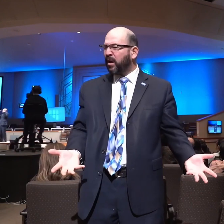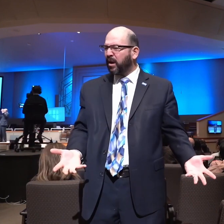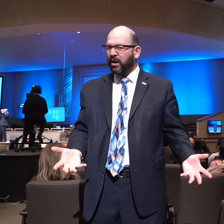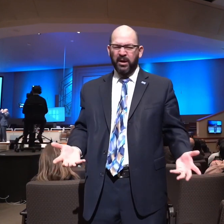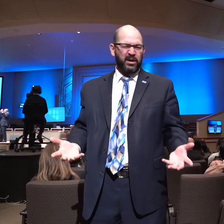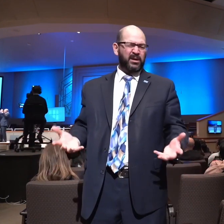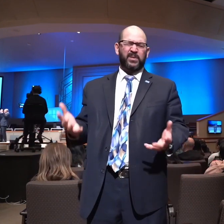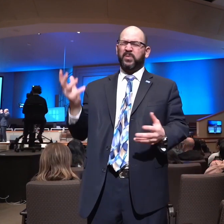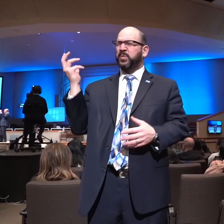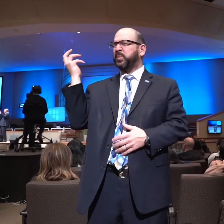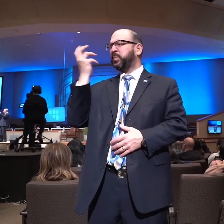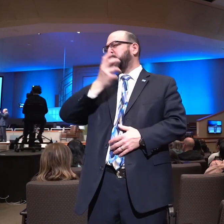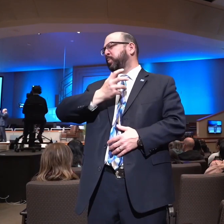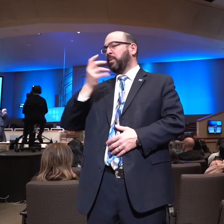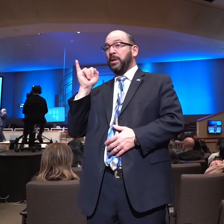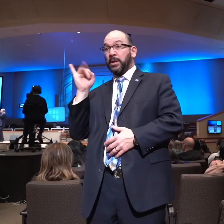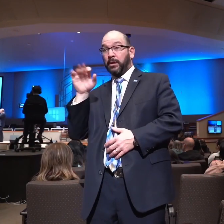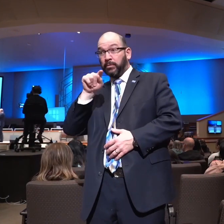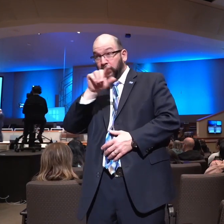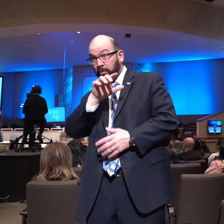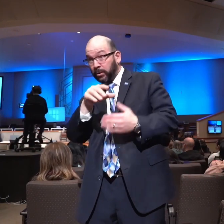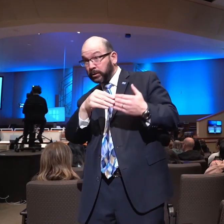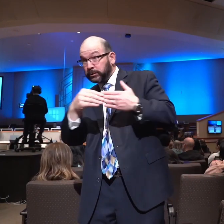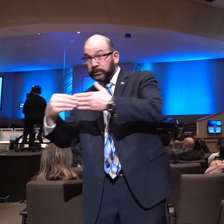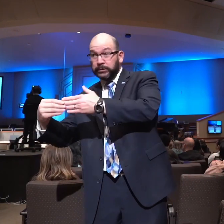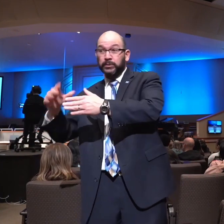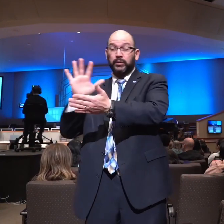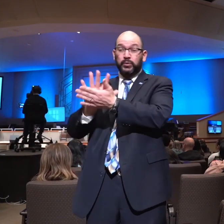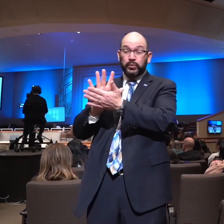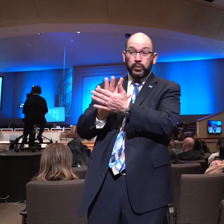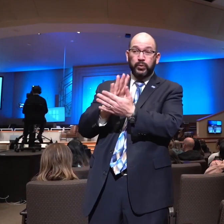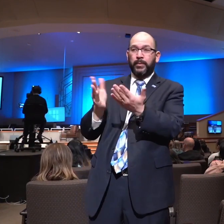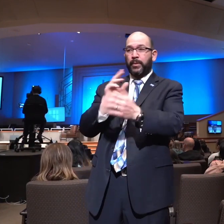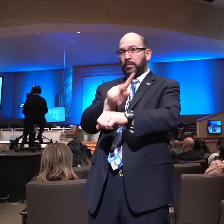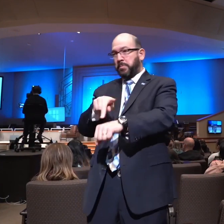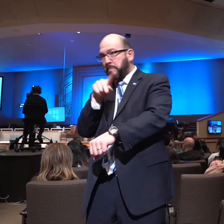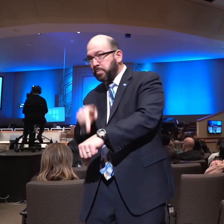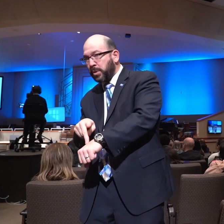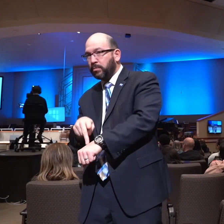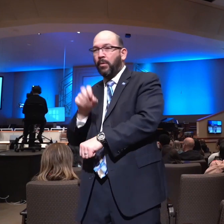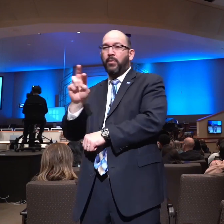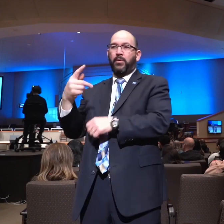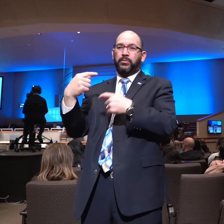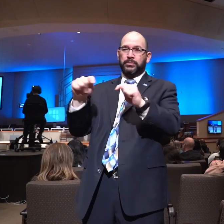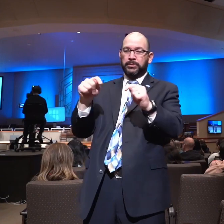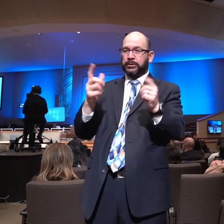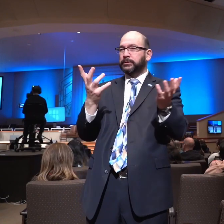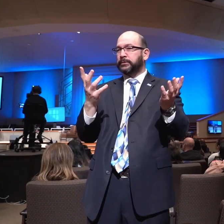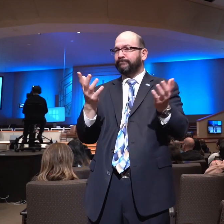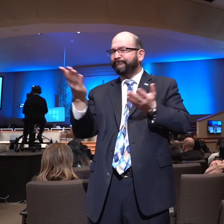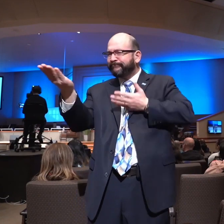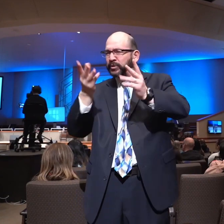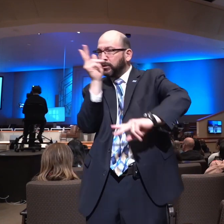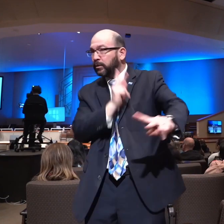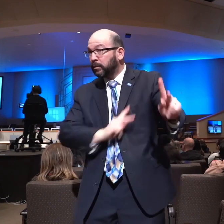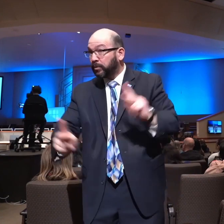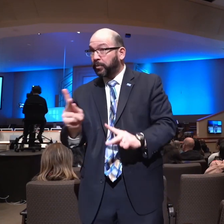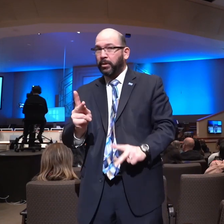school principal today, if you're someone that's trying to do well in an elected official position, it is a very difficult